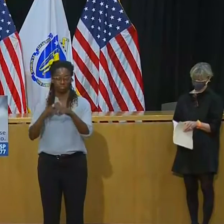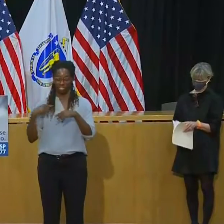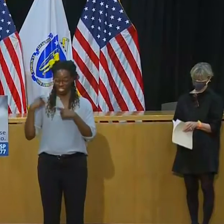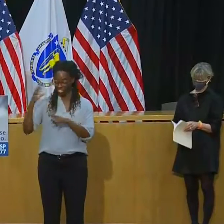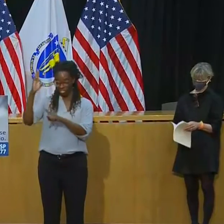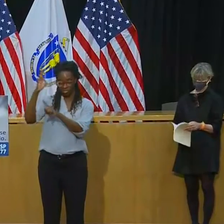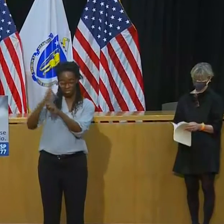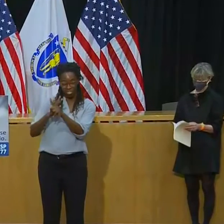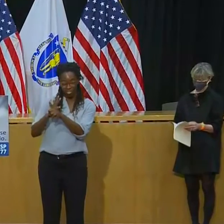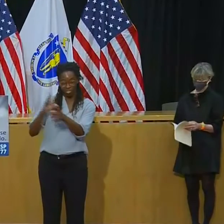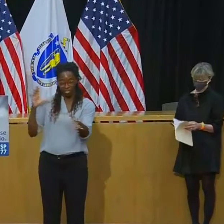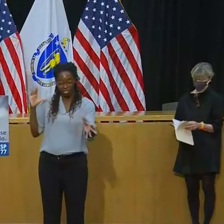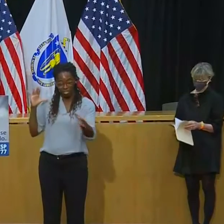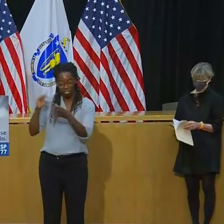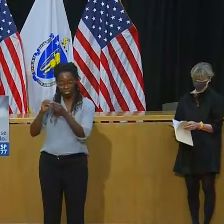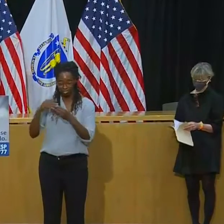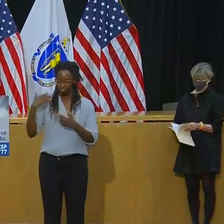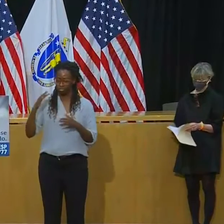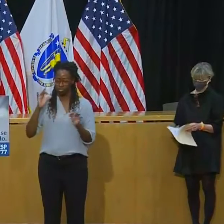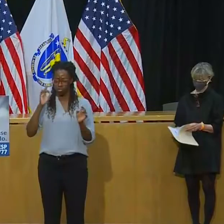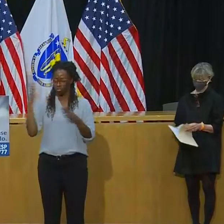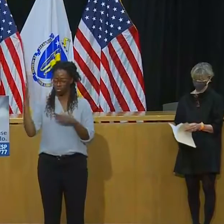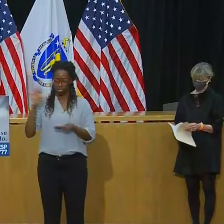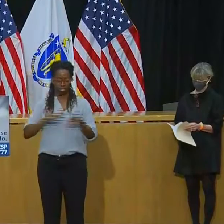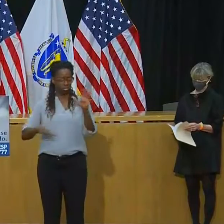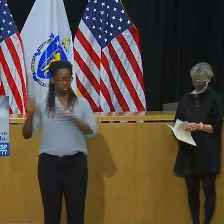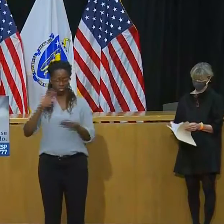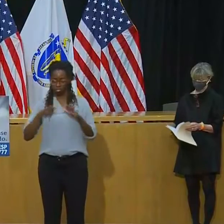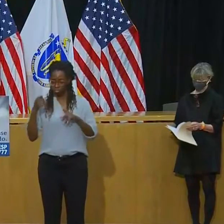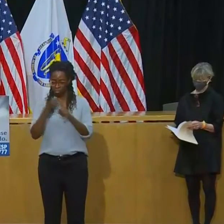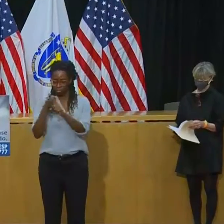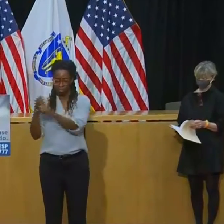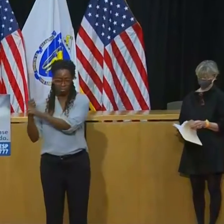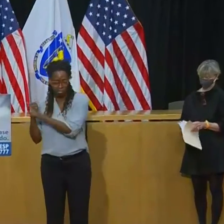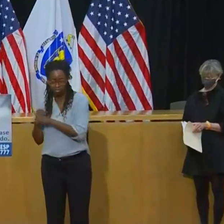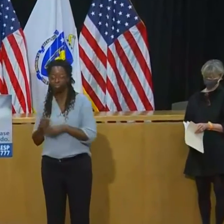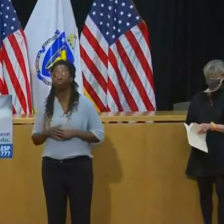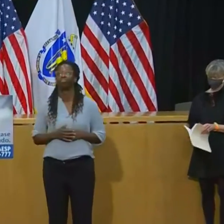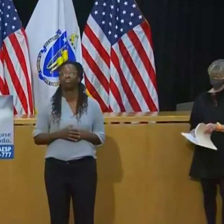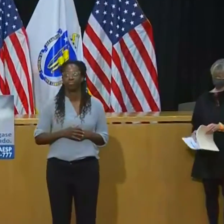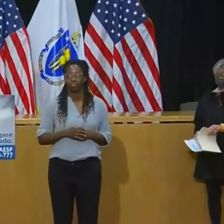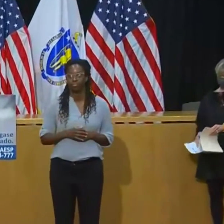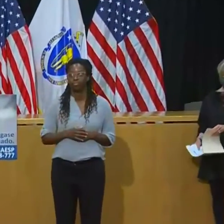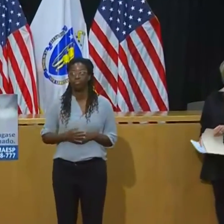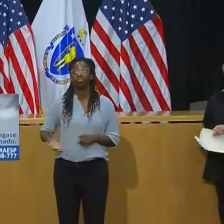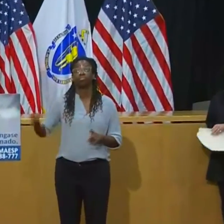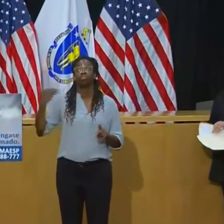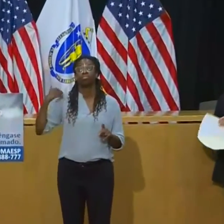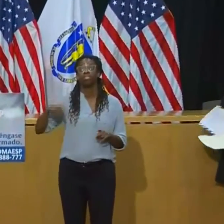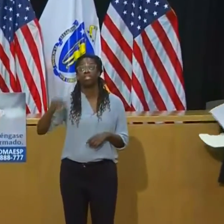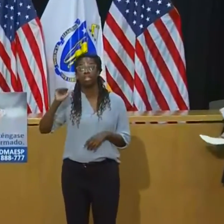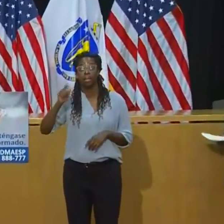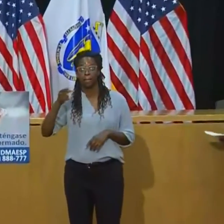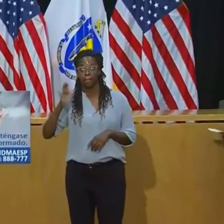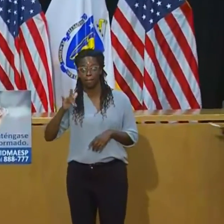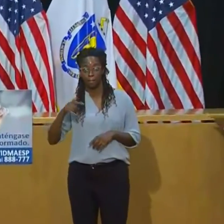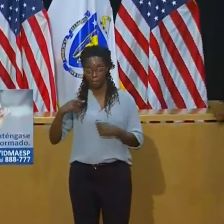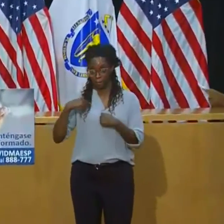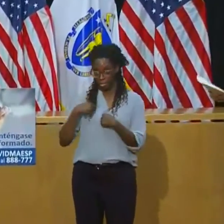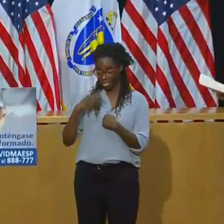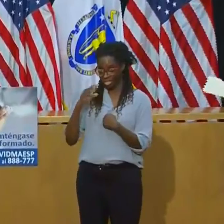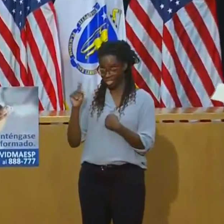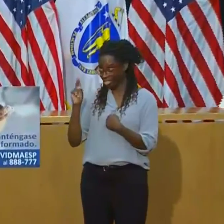In April, Governor Baker tasked me and Secretary Keneally with leading a reopening advisory board